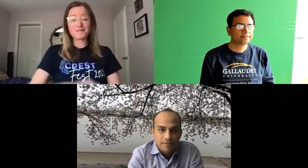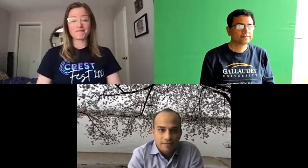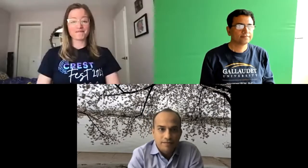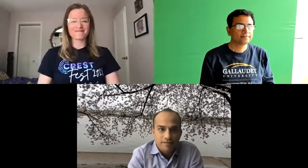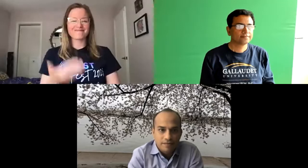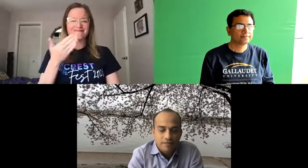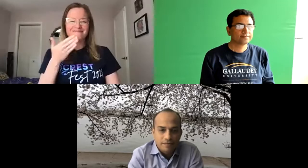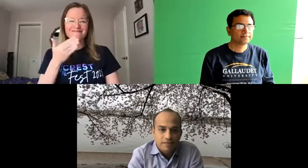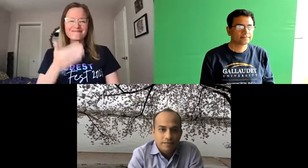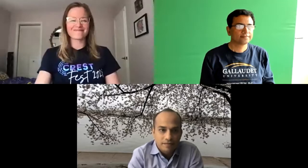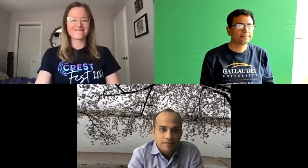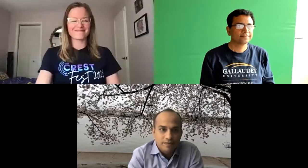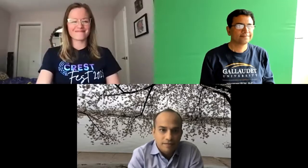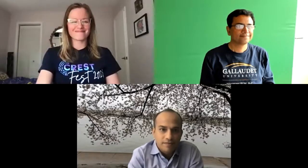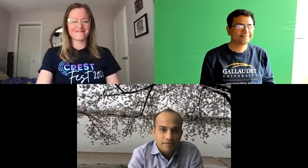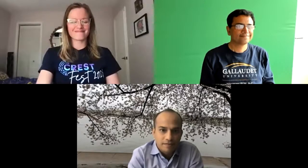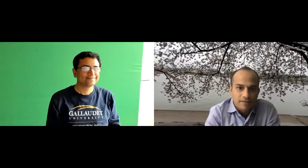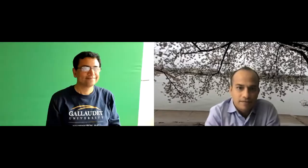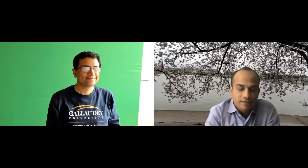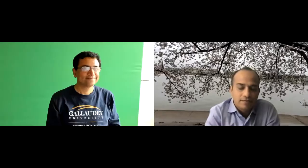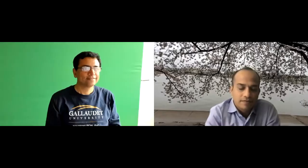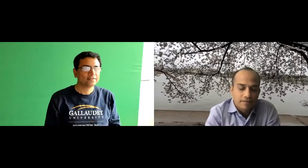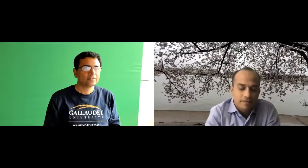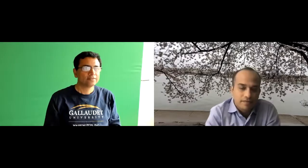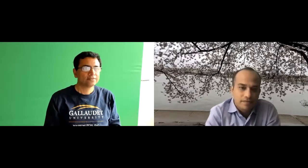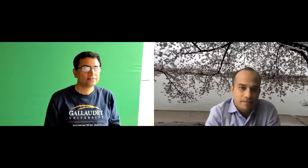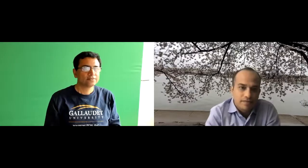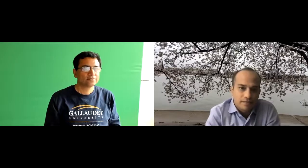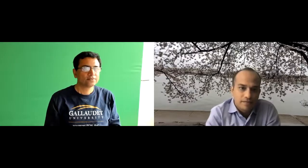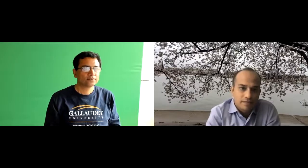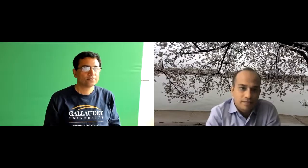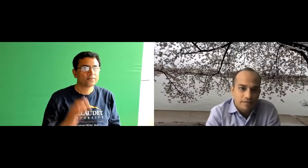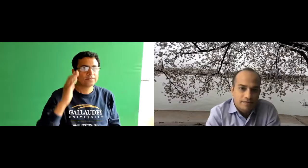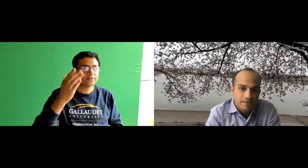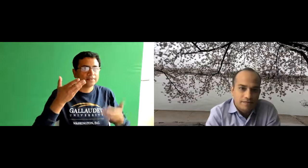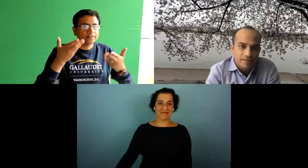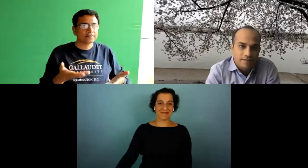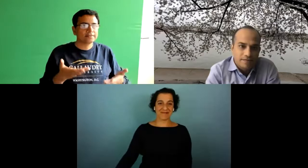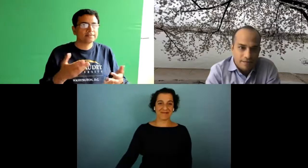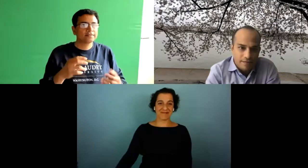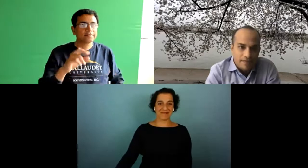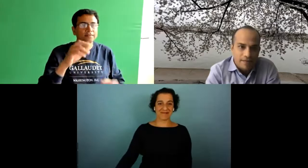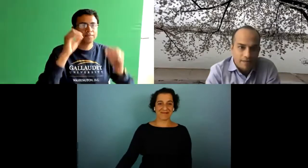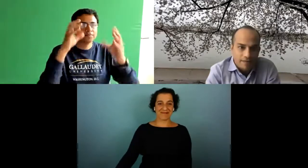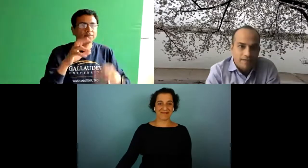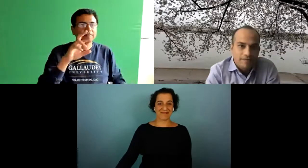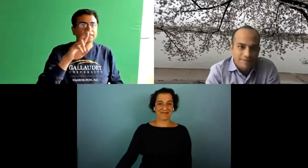to share a little bit about who you are and your work with our audience over to you